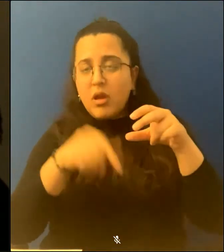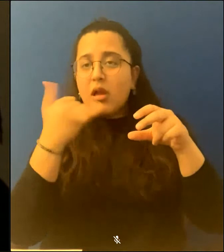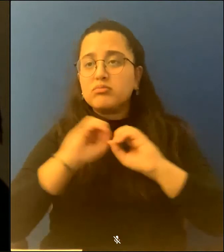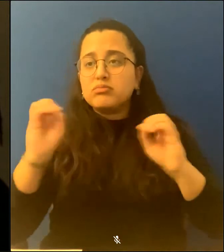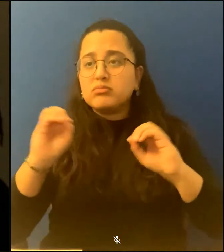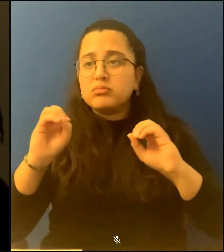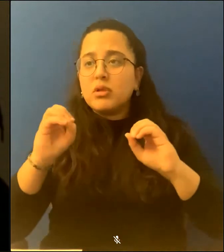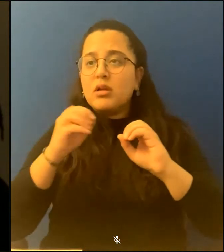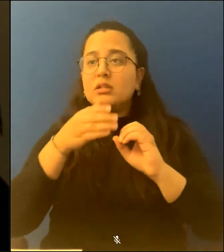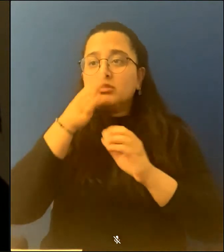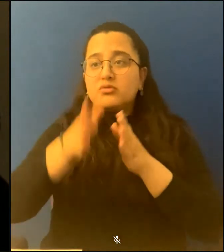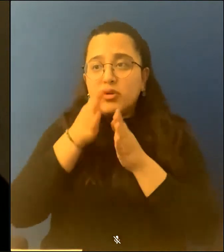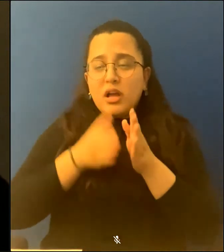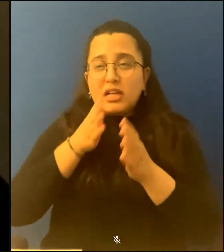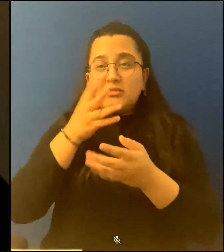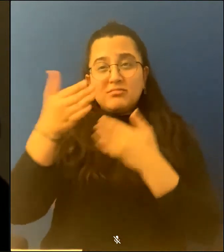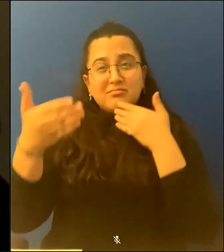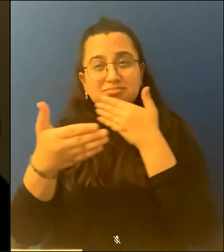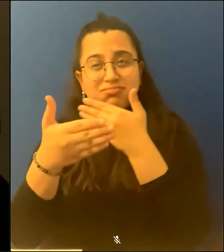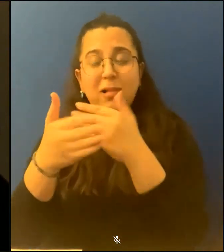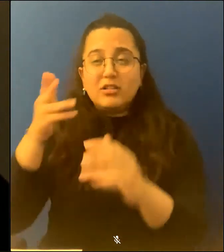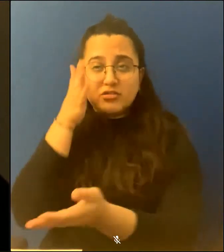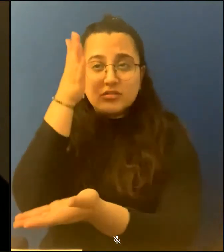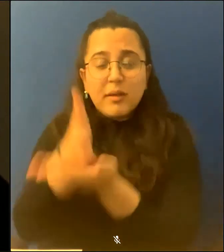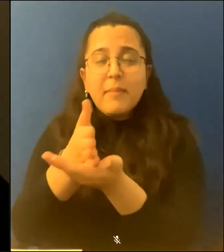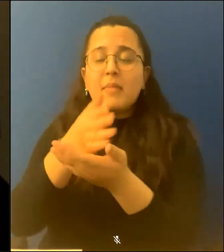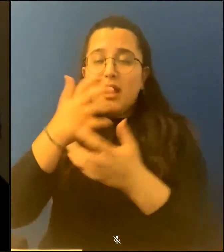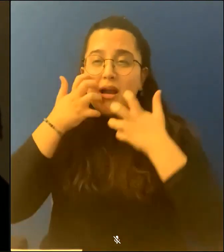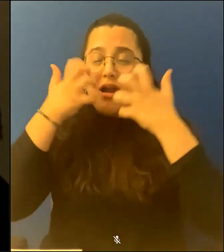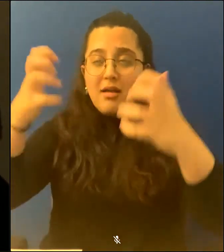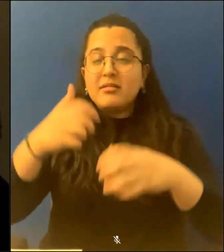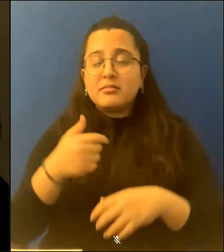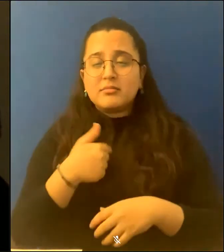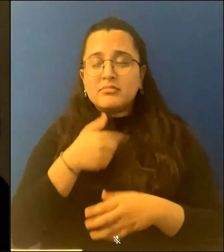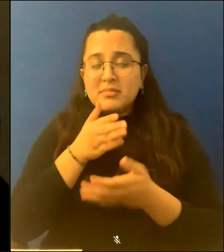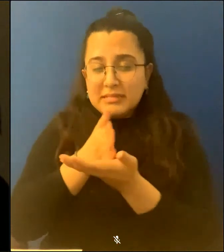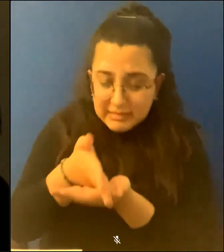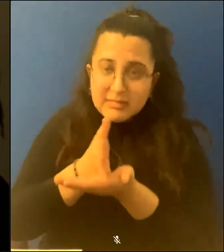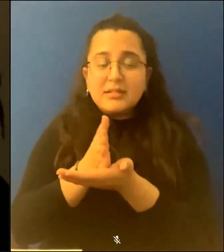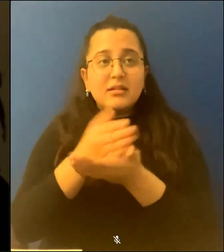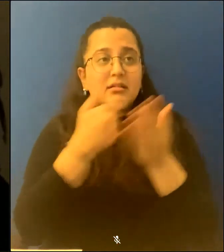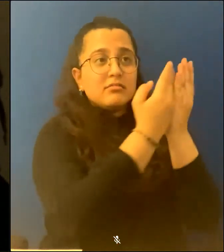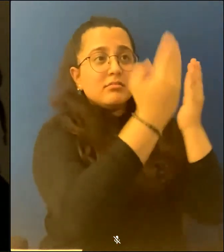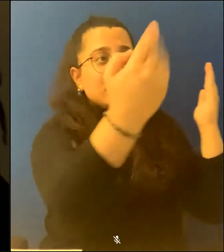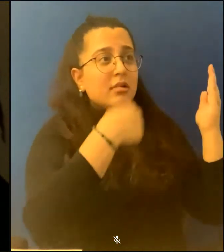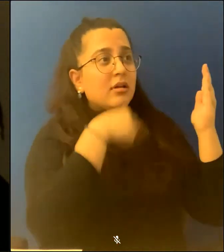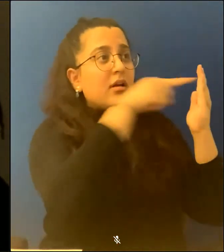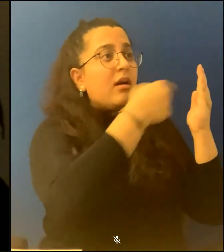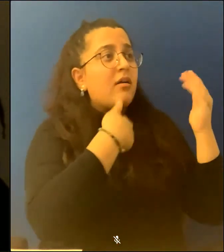Still loads me passengers, but the conductor won't let me get off and kiss you. You know that's what I haunted to do.